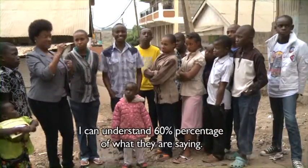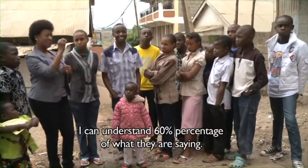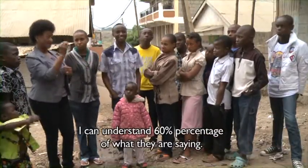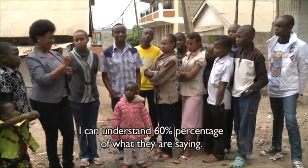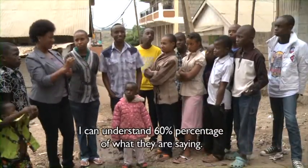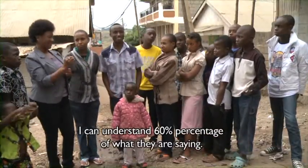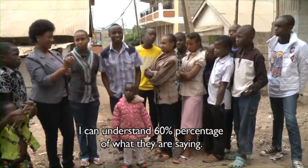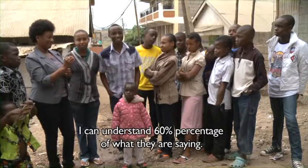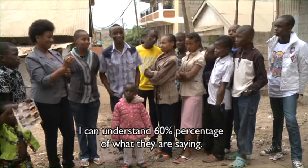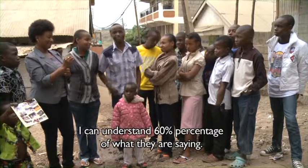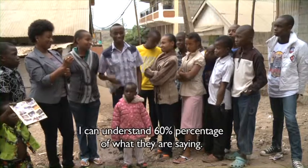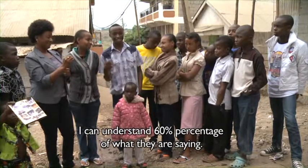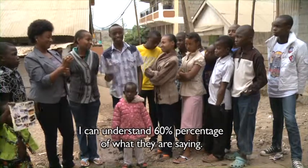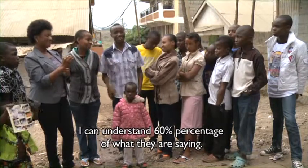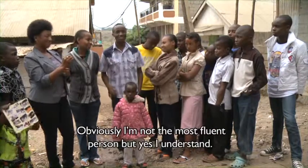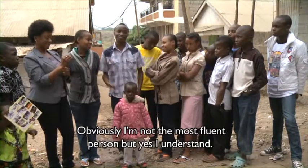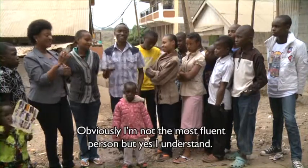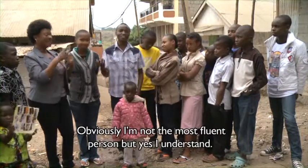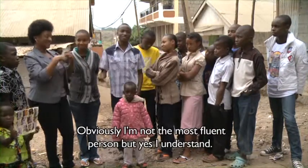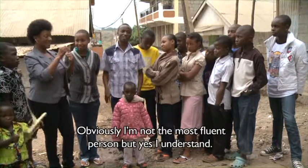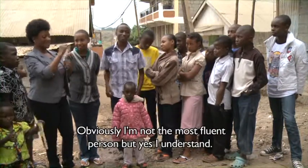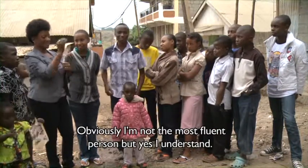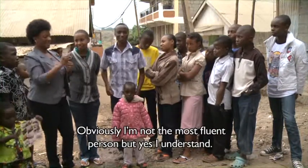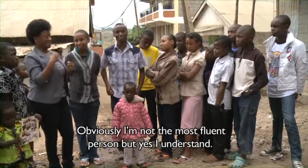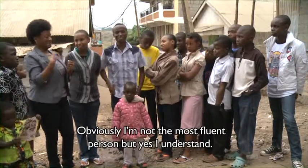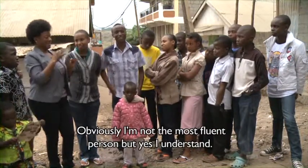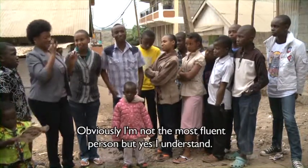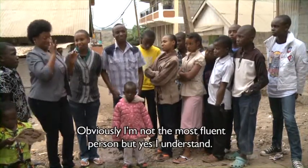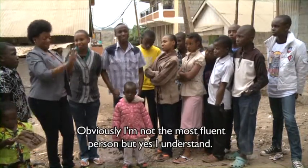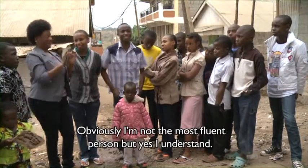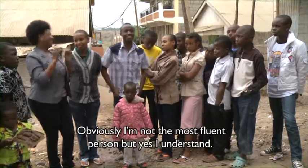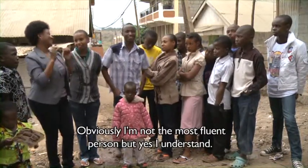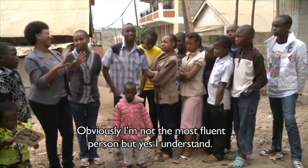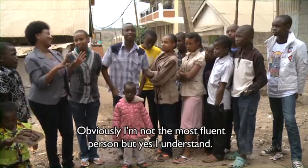60% of what they are saying. Obviously I'm not the most fluent person, but yes, I understand.